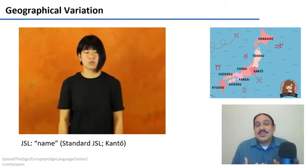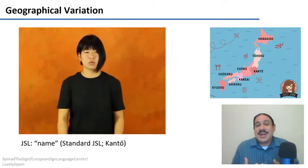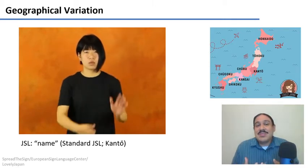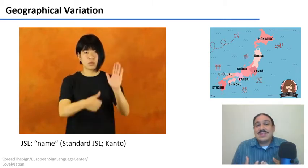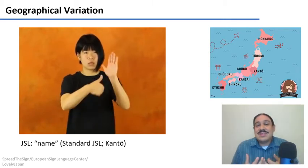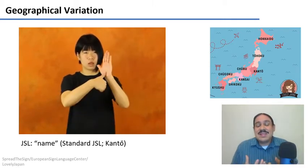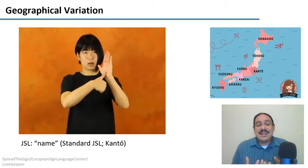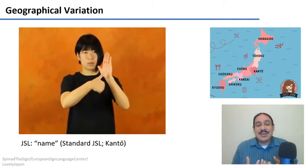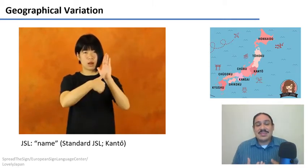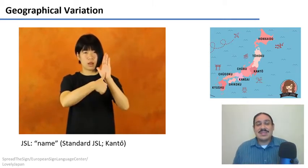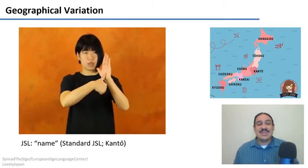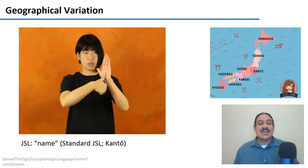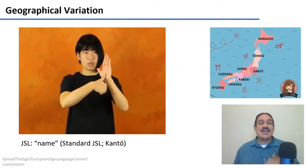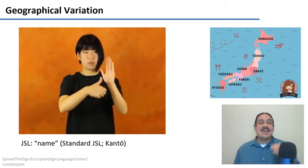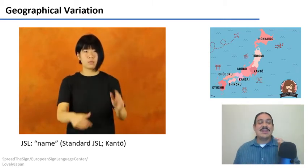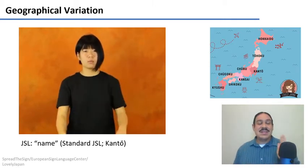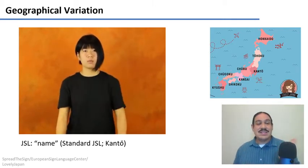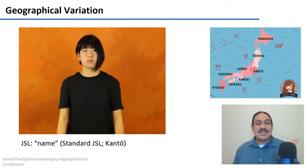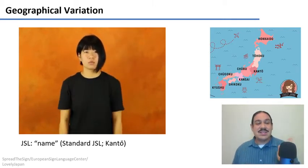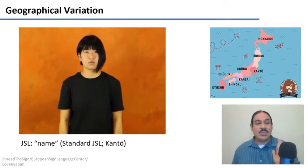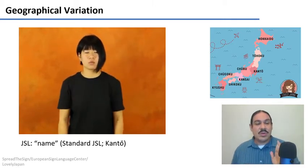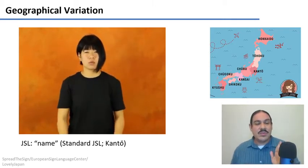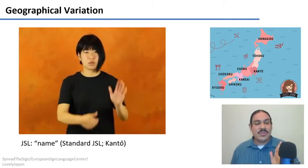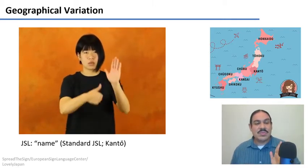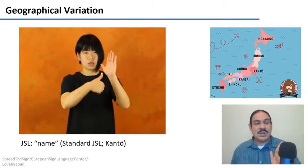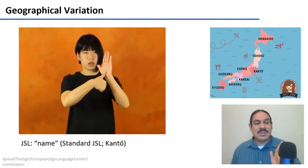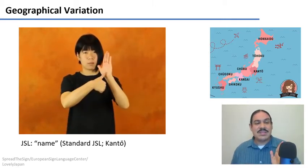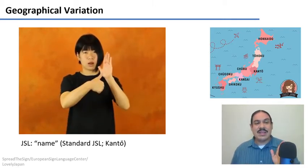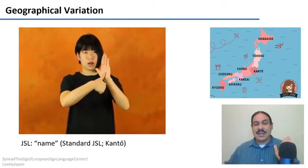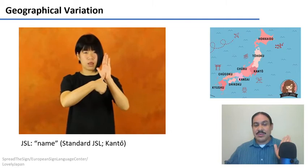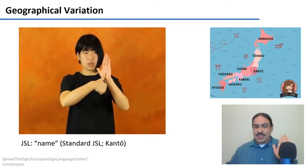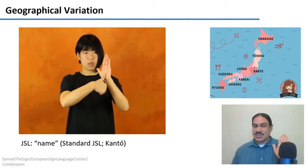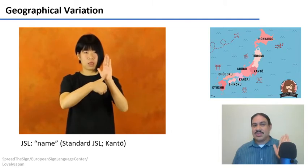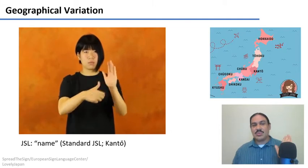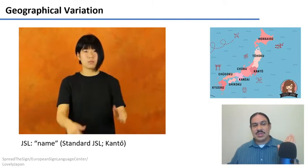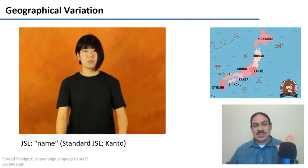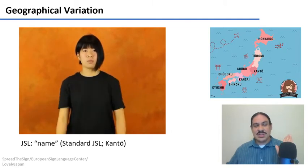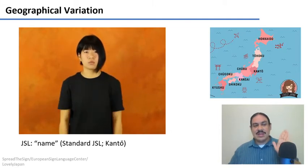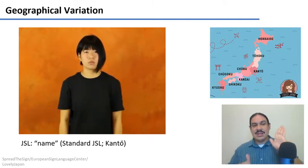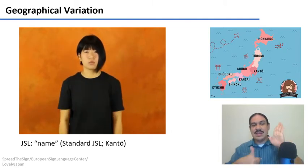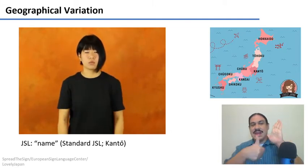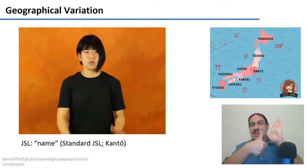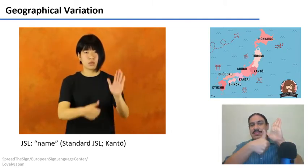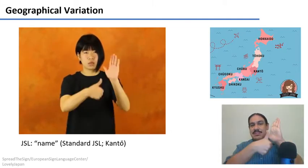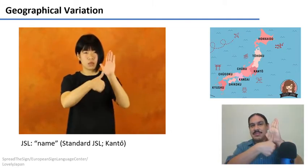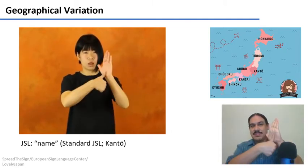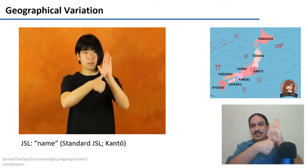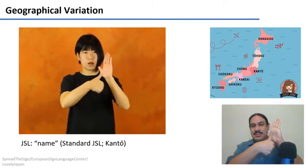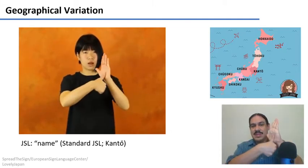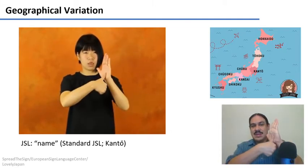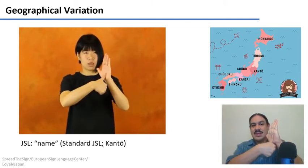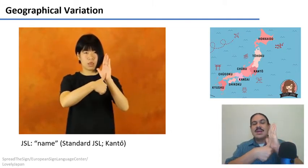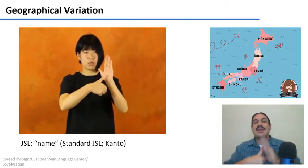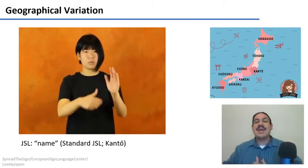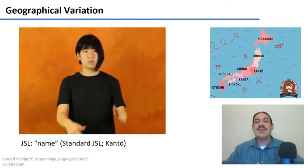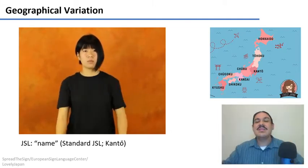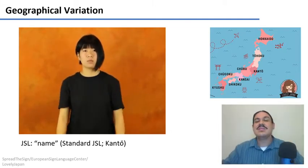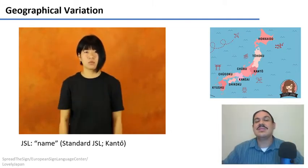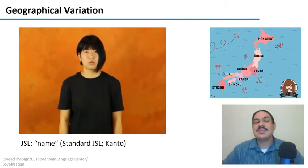happens in sign languages this is a work from japanese sign language the word name and the